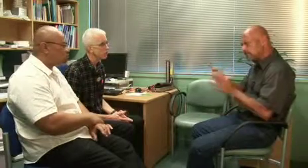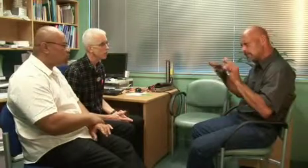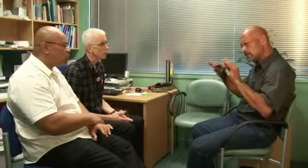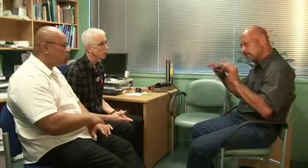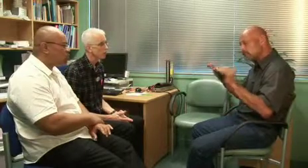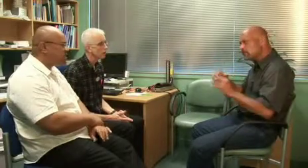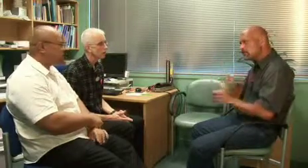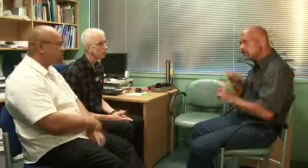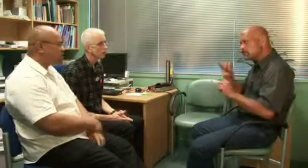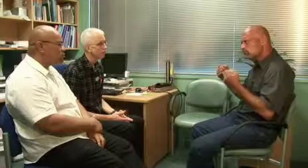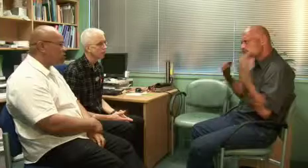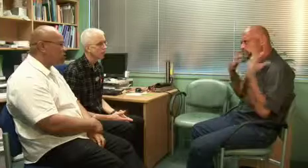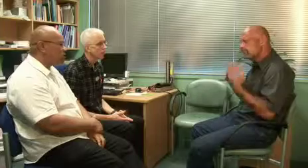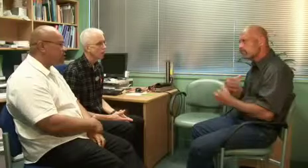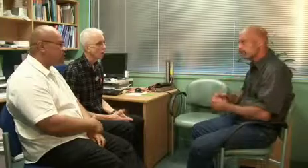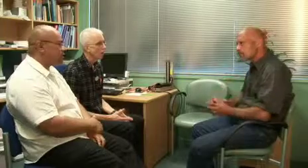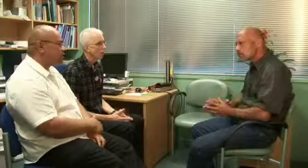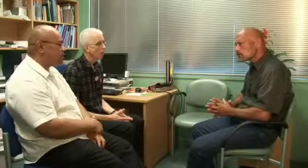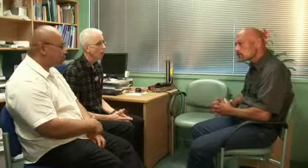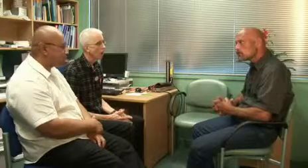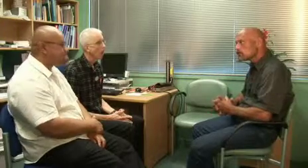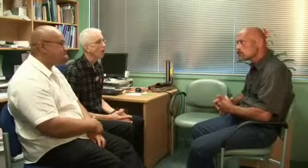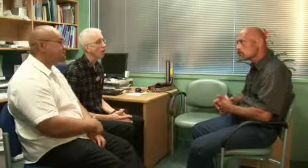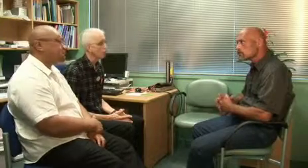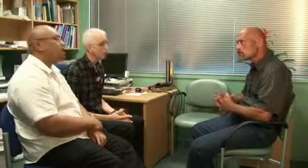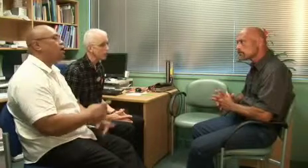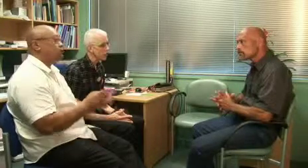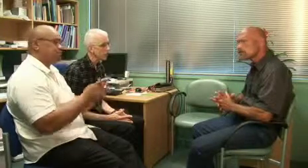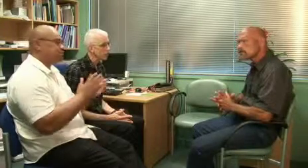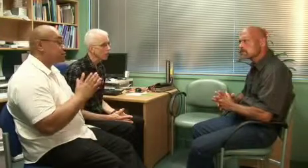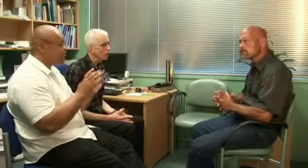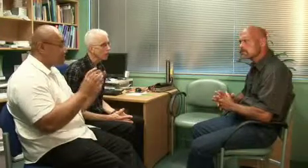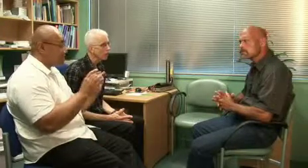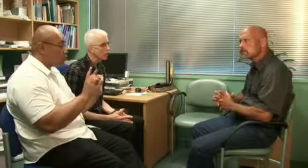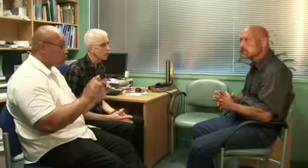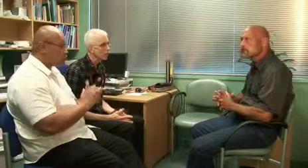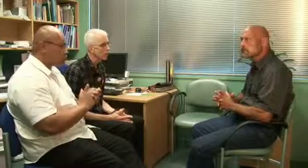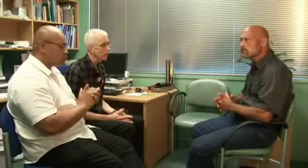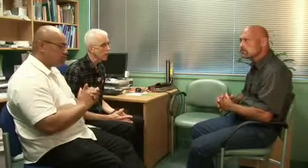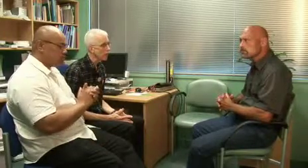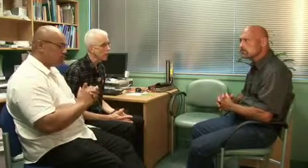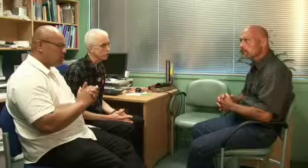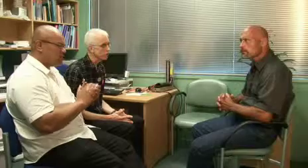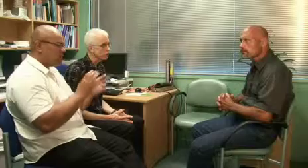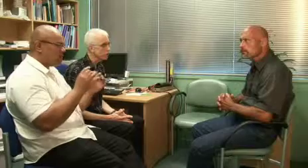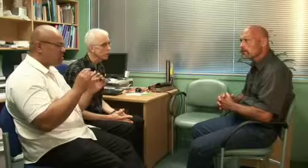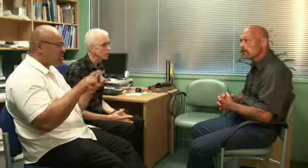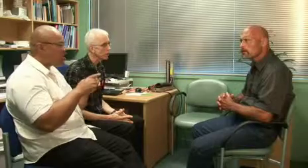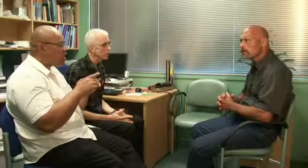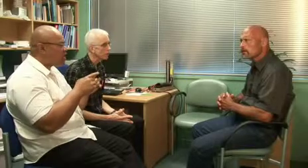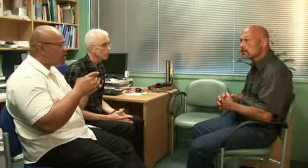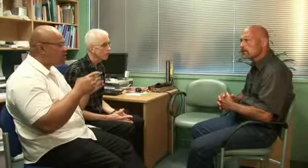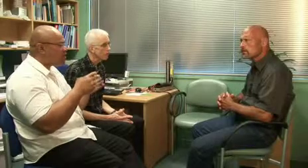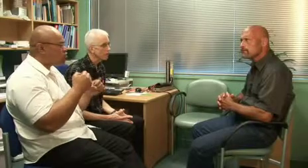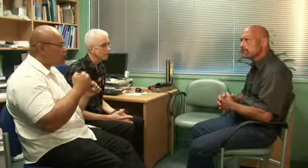Sorry, excuse me. What do you mean? What's an infection? What do mean? I don't understand that word. An infection is where you have a germ